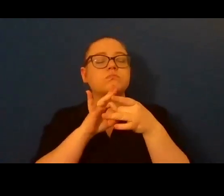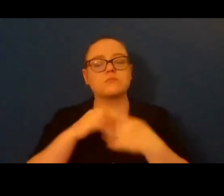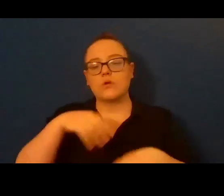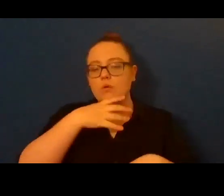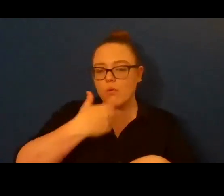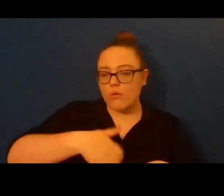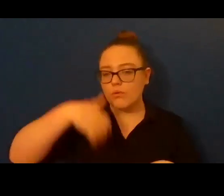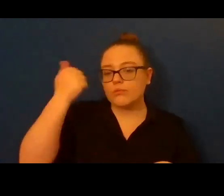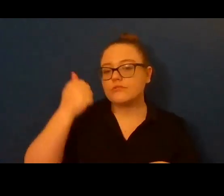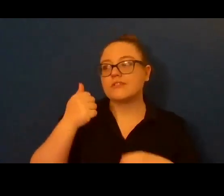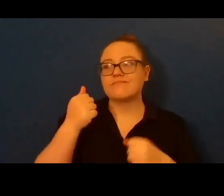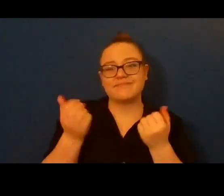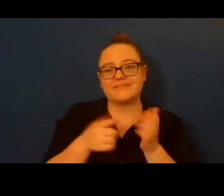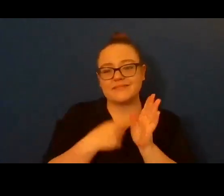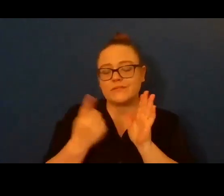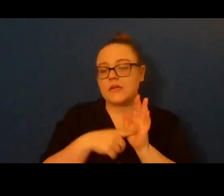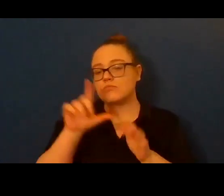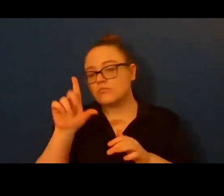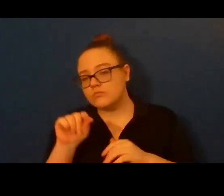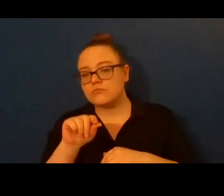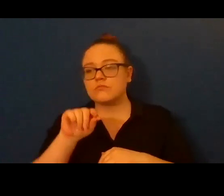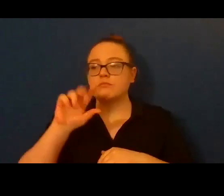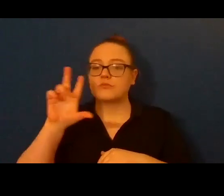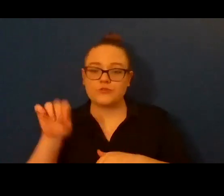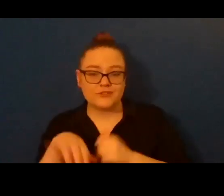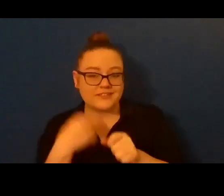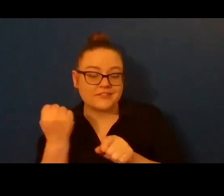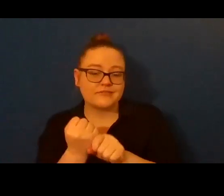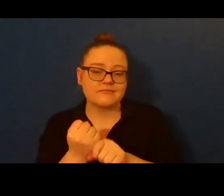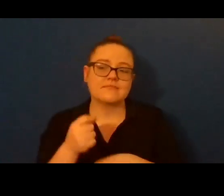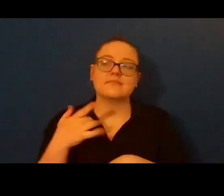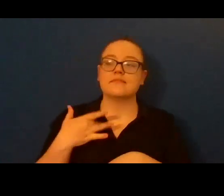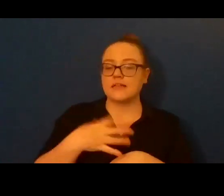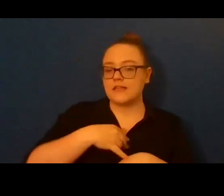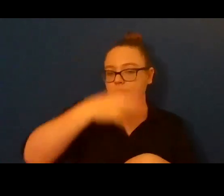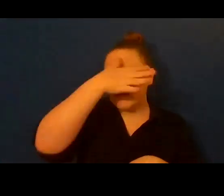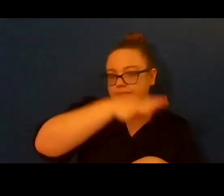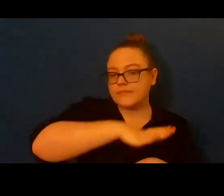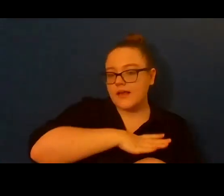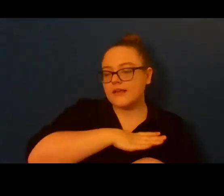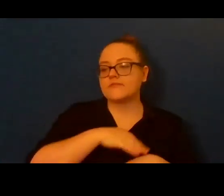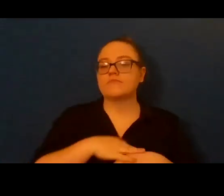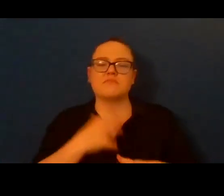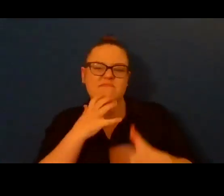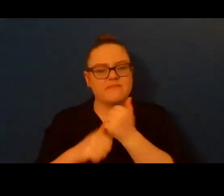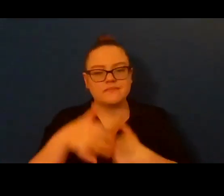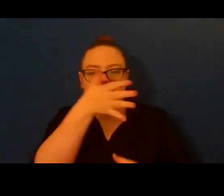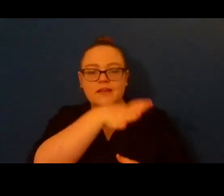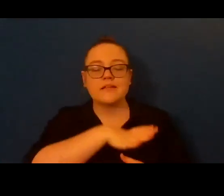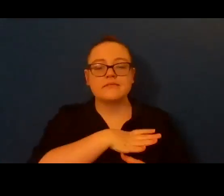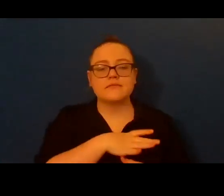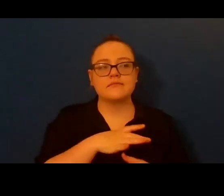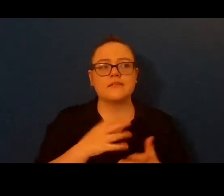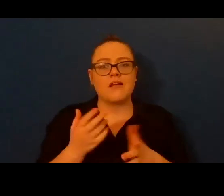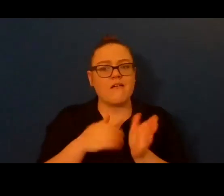mean men, greedy men. They live in dark houses, cute to themselves. On occasion, they own a dog. They shoot guns and